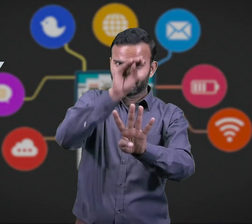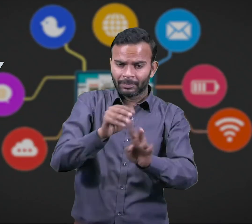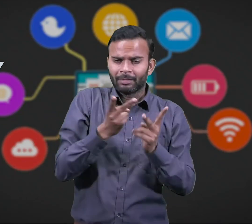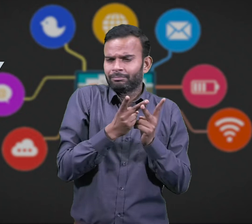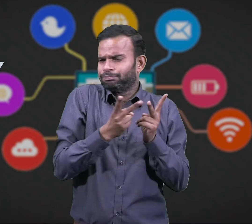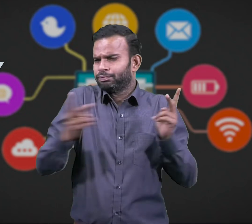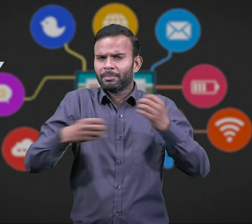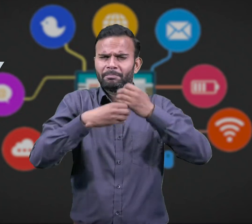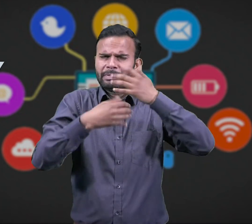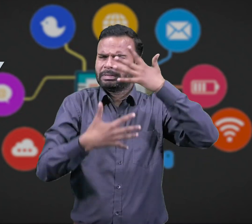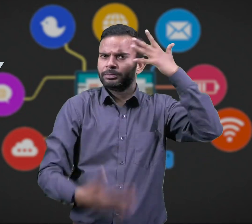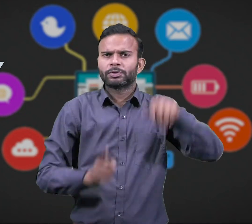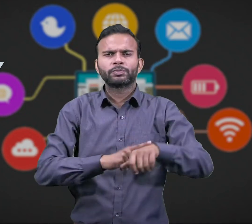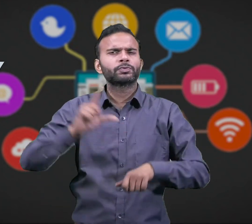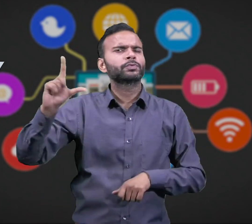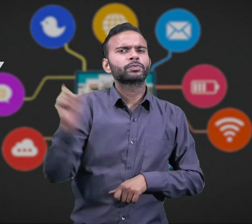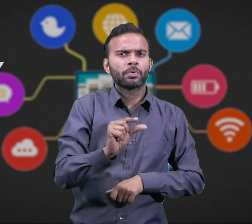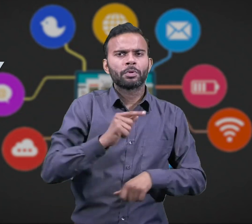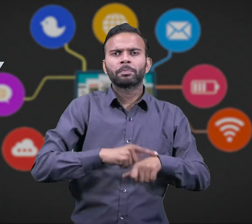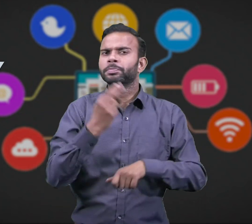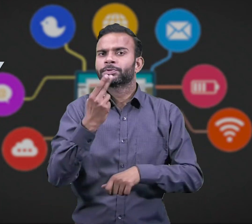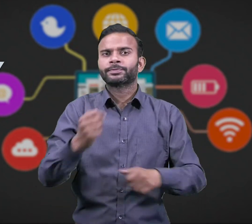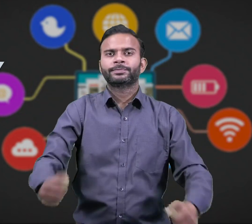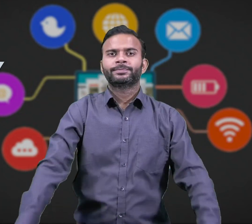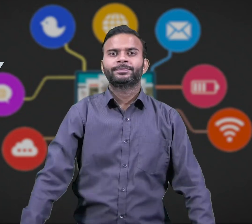and manage data accurately in minimal time.